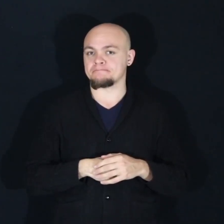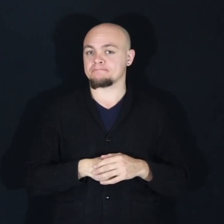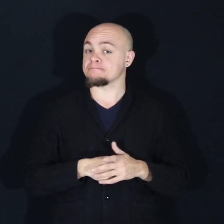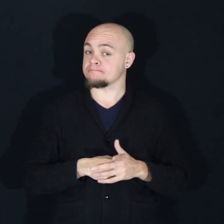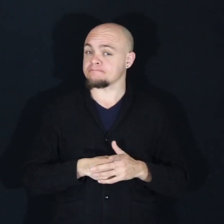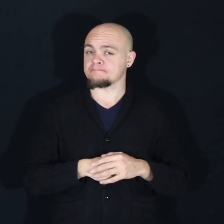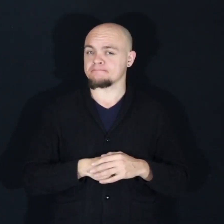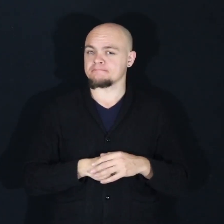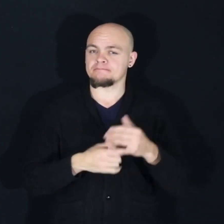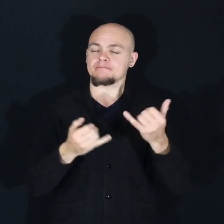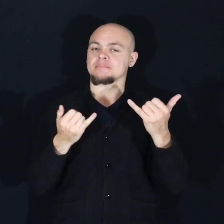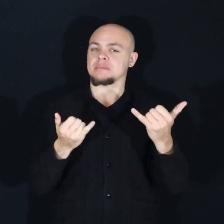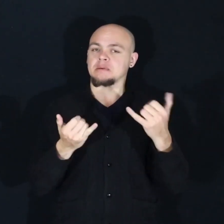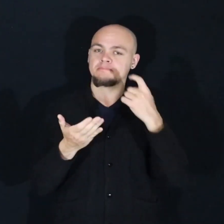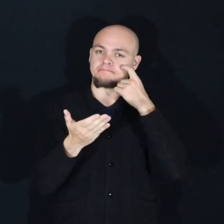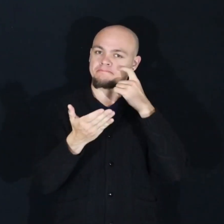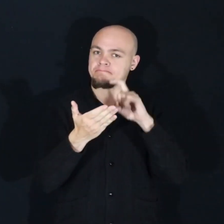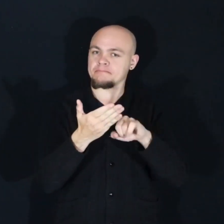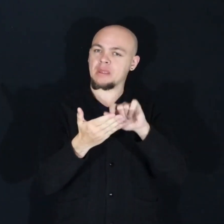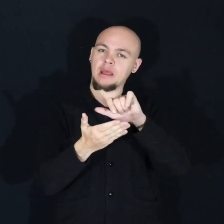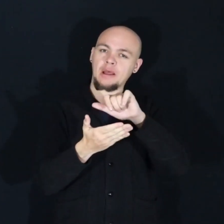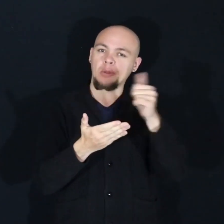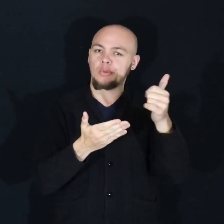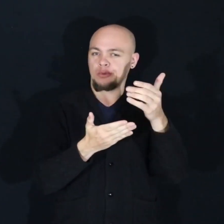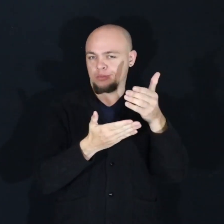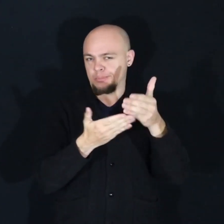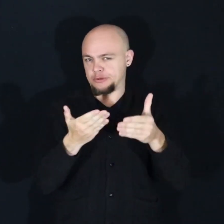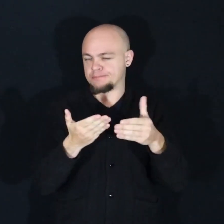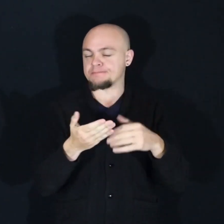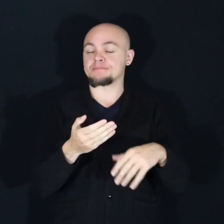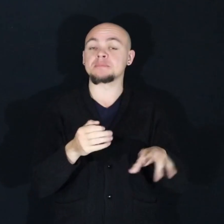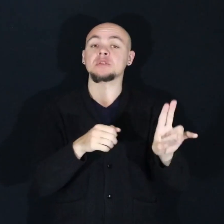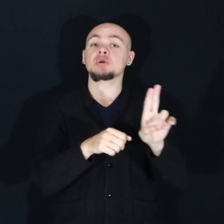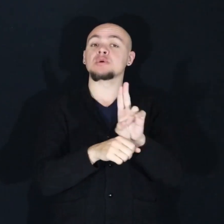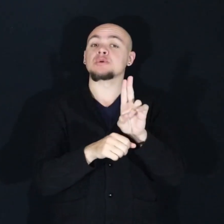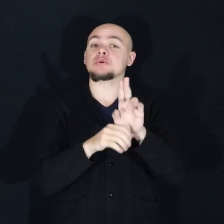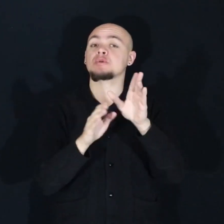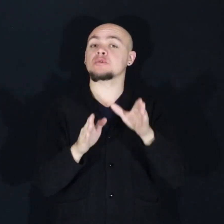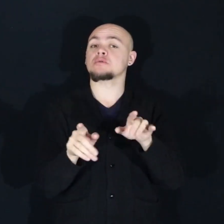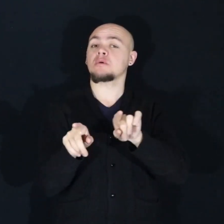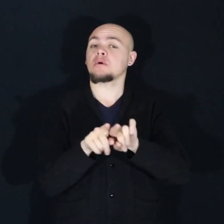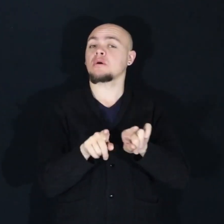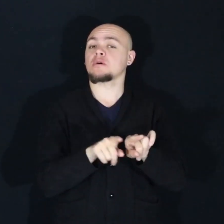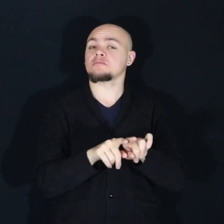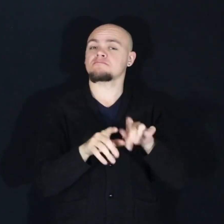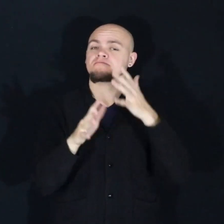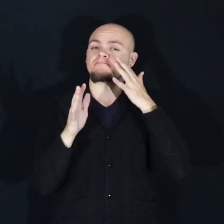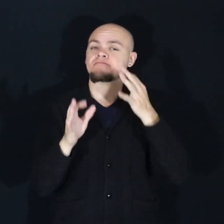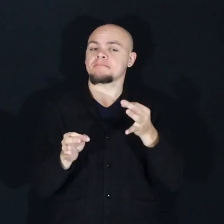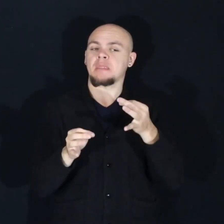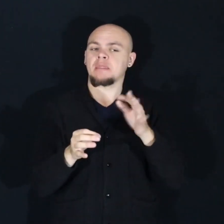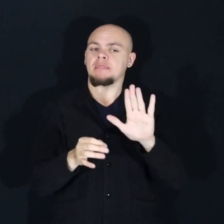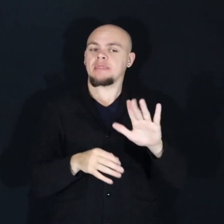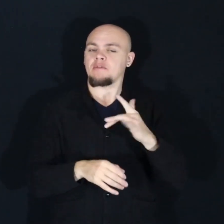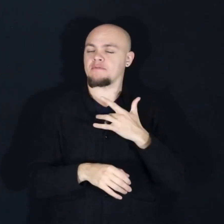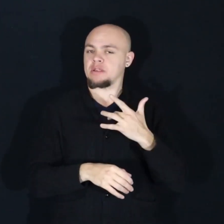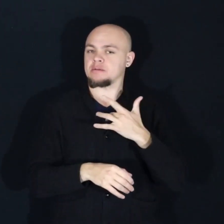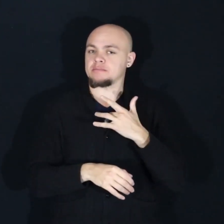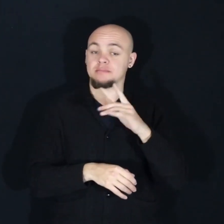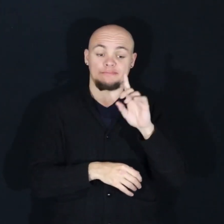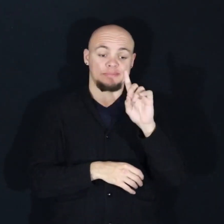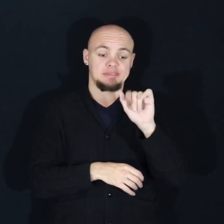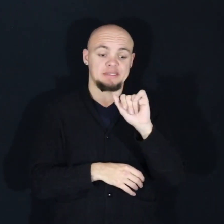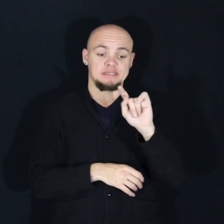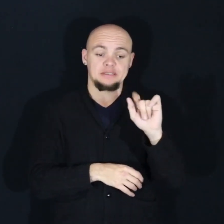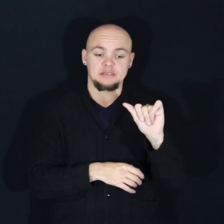Now, to address the other aspect of this study, users were also asked to report how they were feeling, in which data yielded